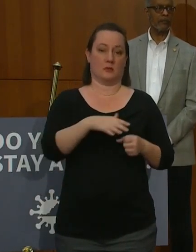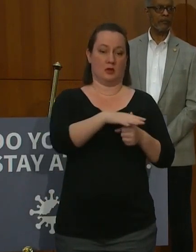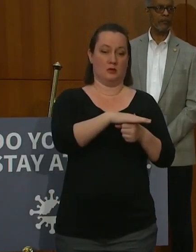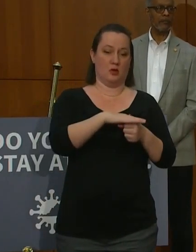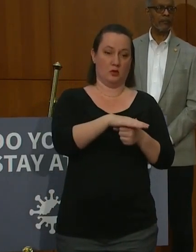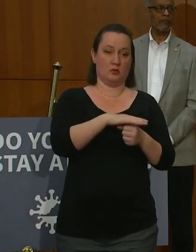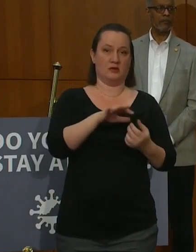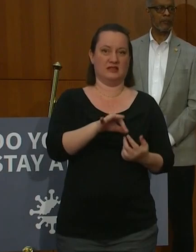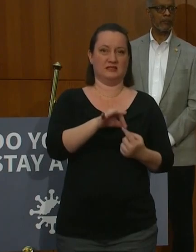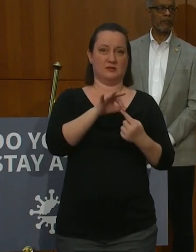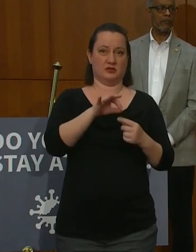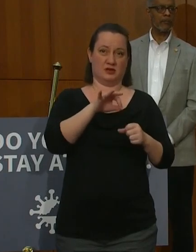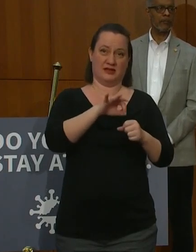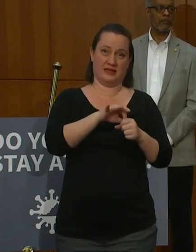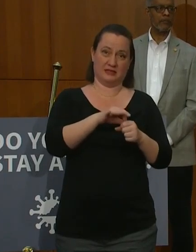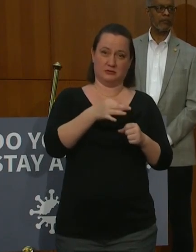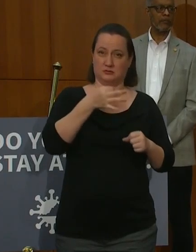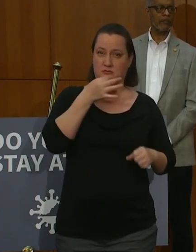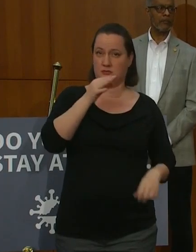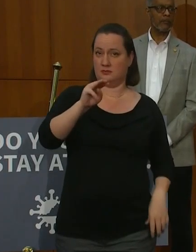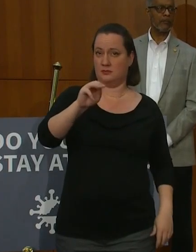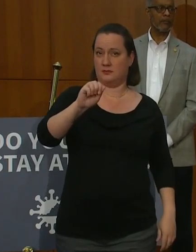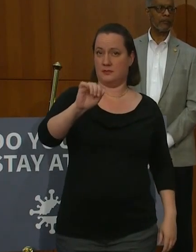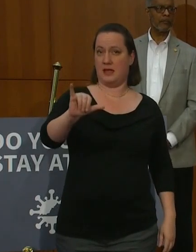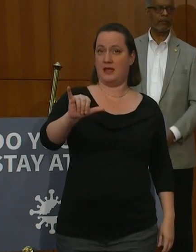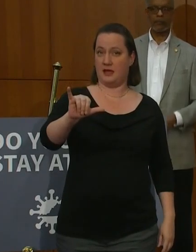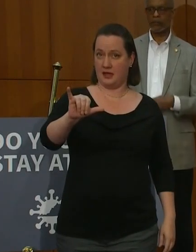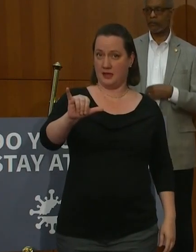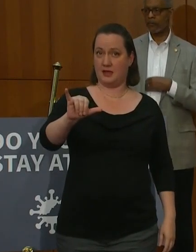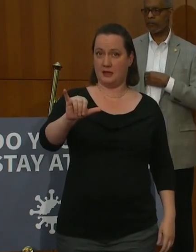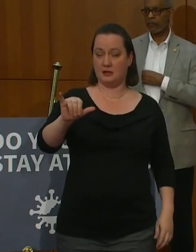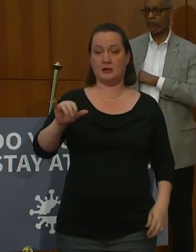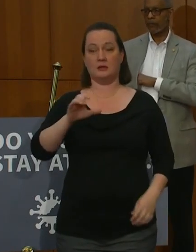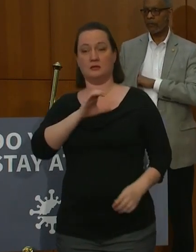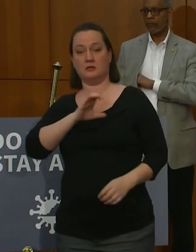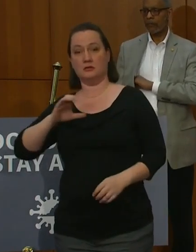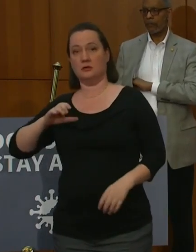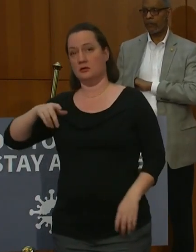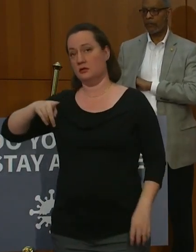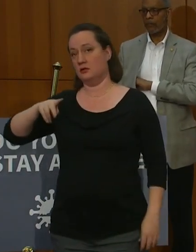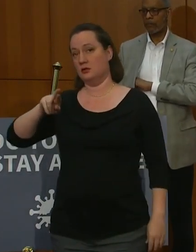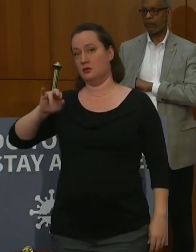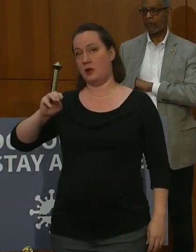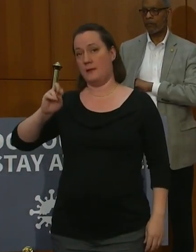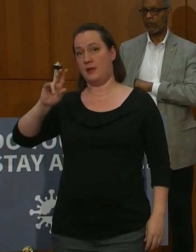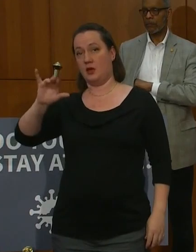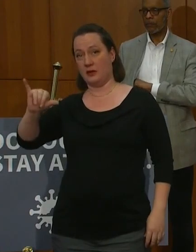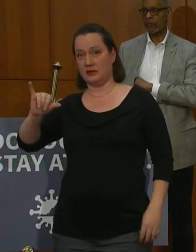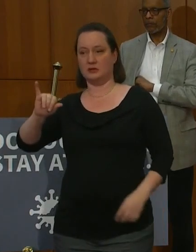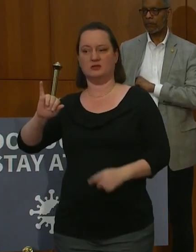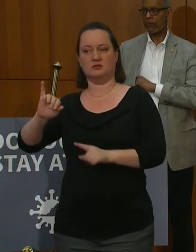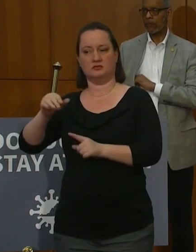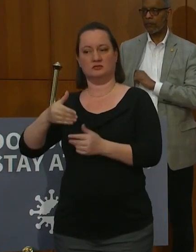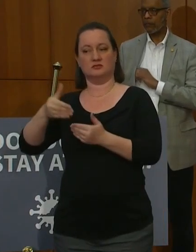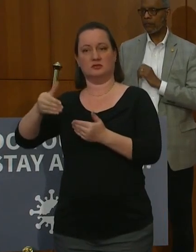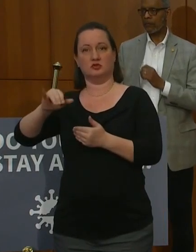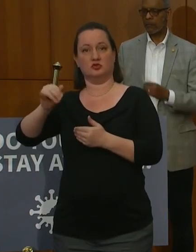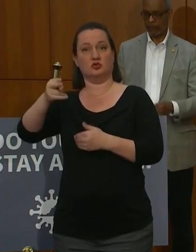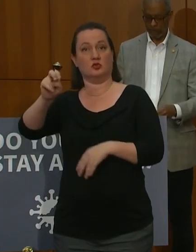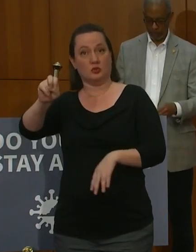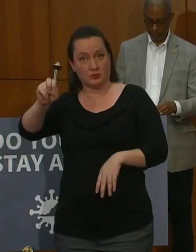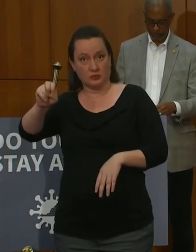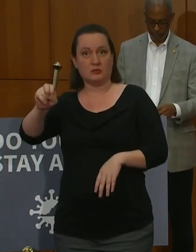special elections coming up in May and congressional primaries in June, which are statewide.